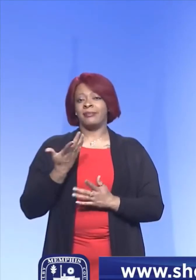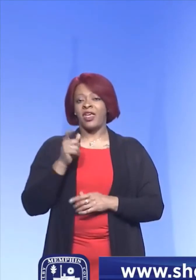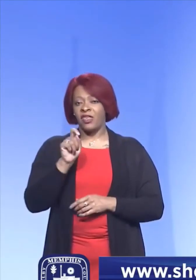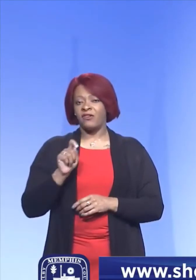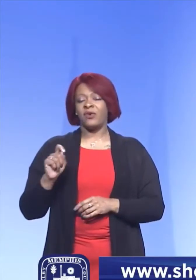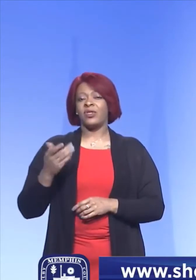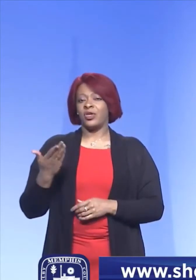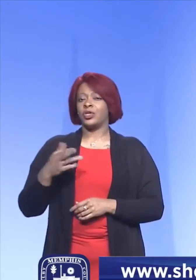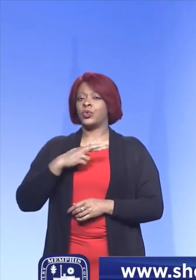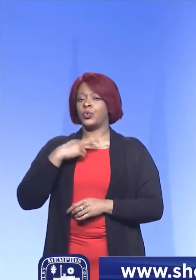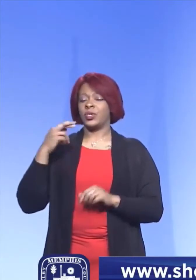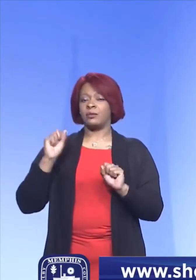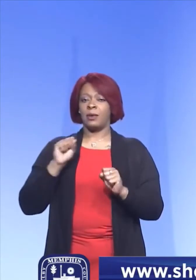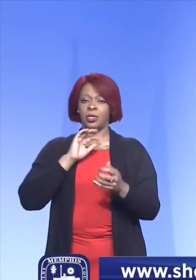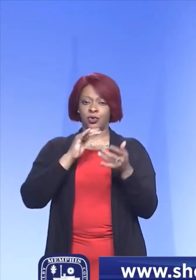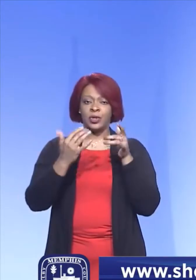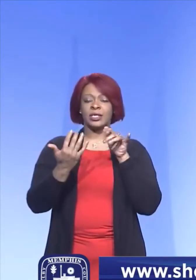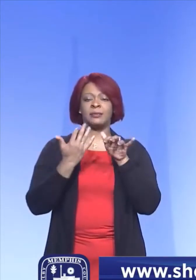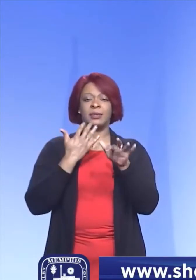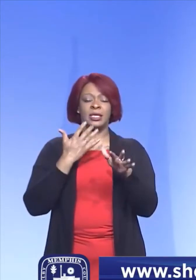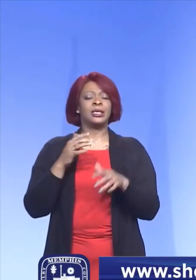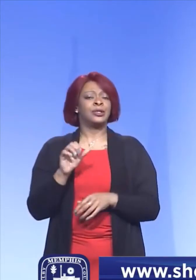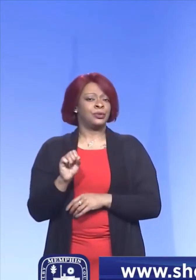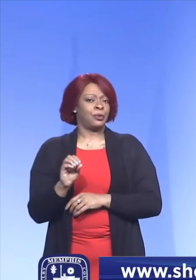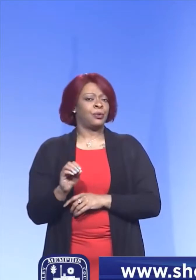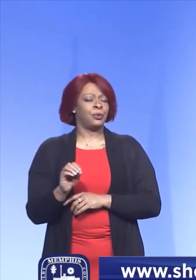is that risk of transmission. So